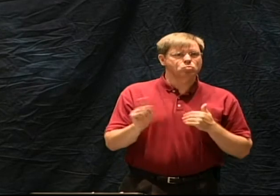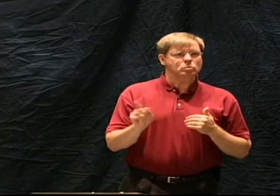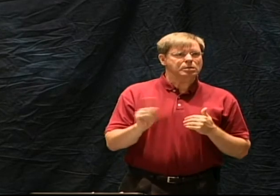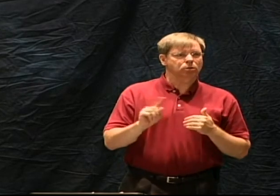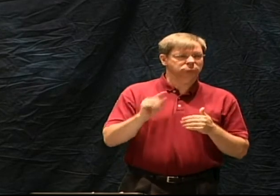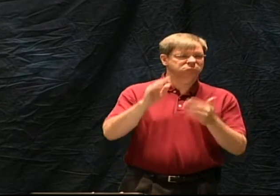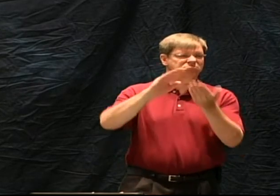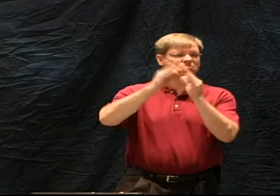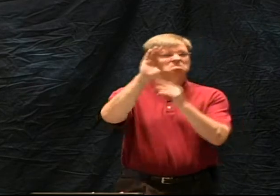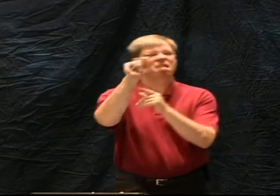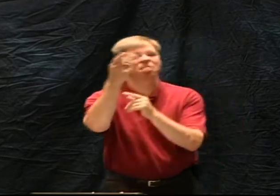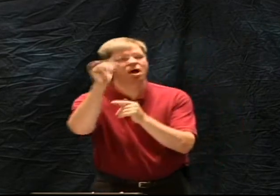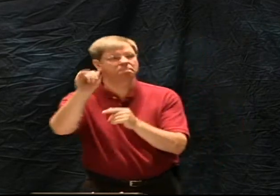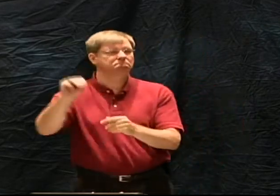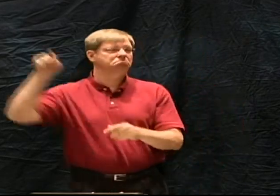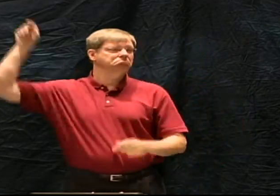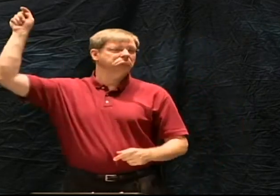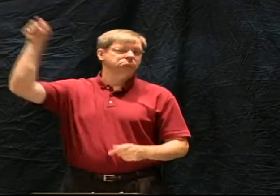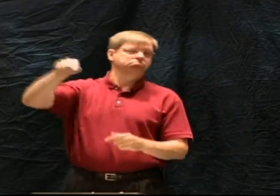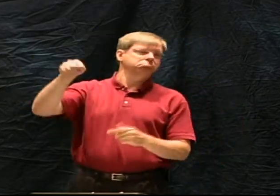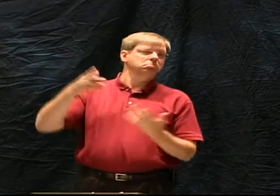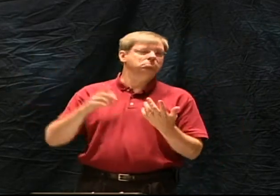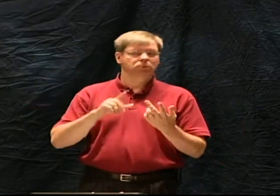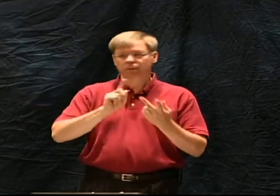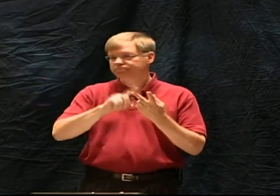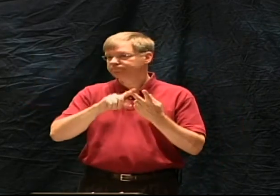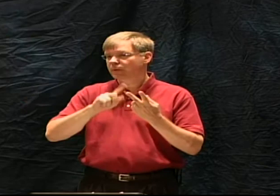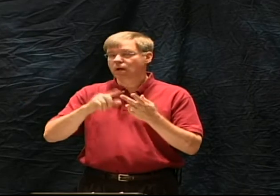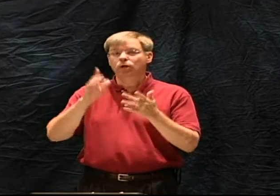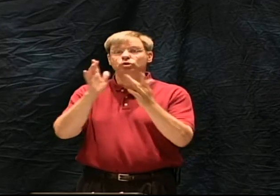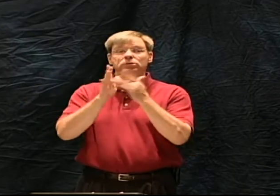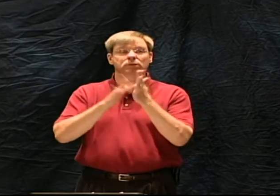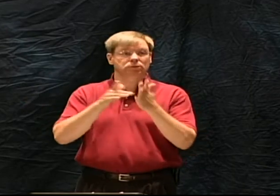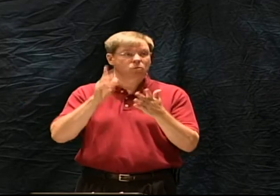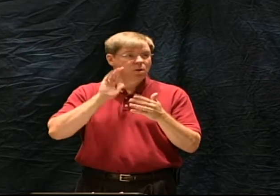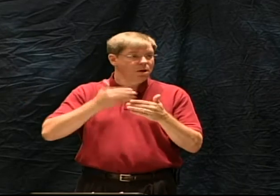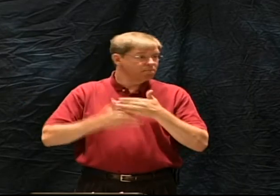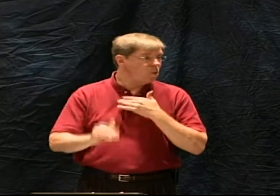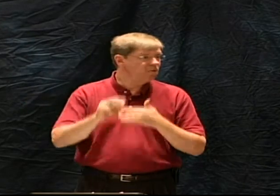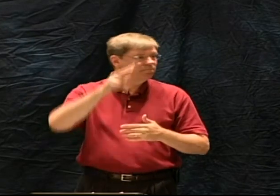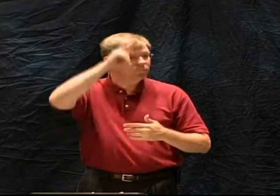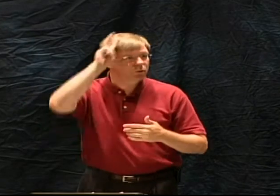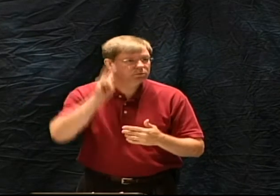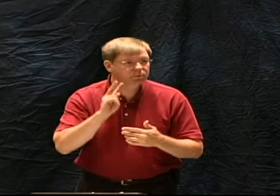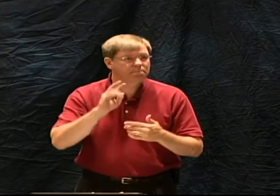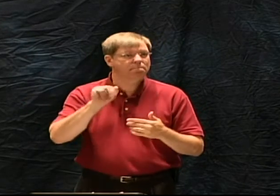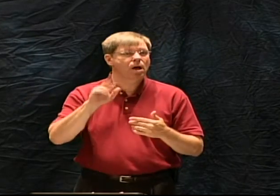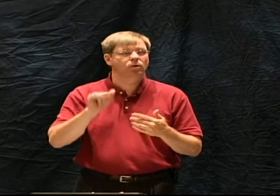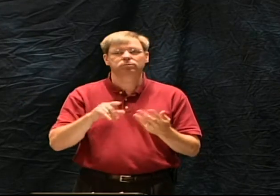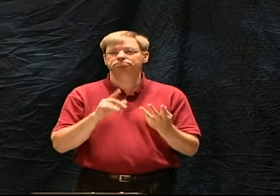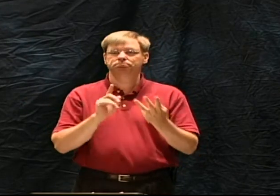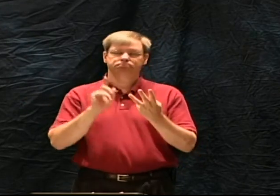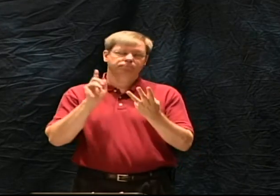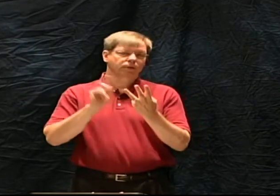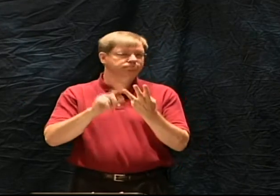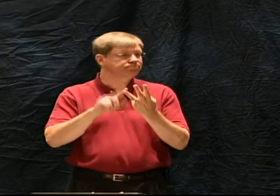many of the events in the life of jesus were foretold in the old testament